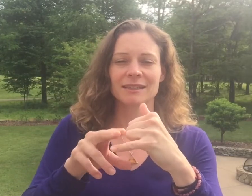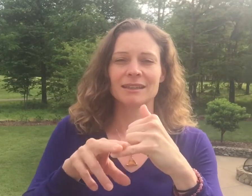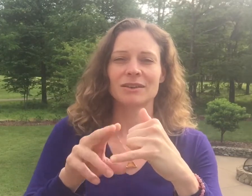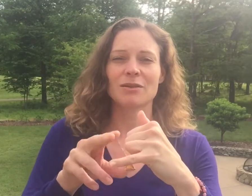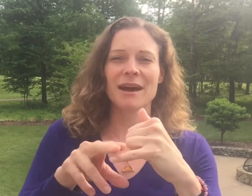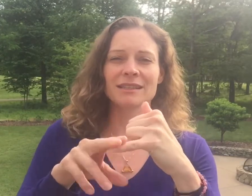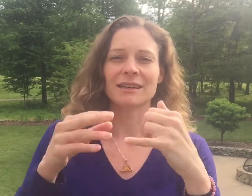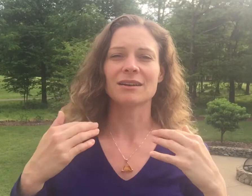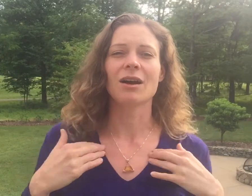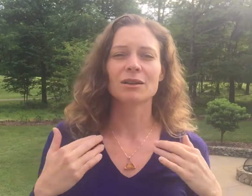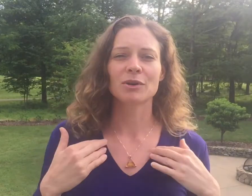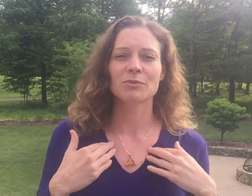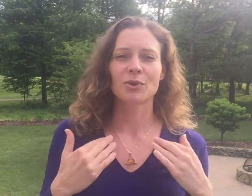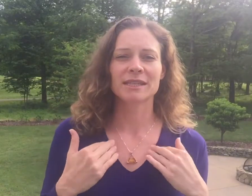Next, you're going to the collarbone point.